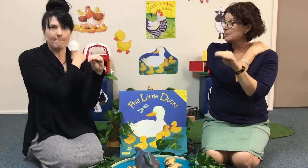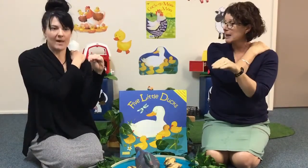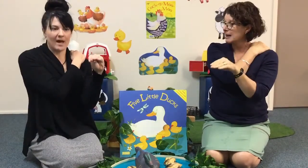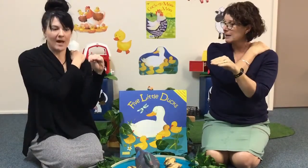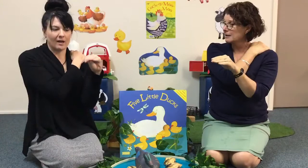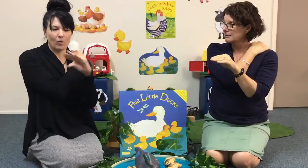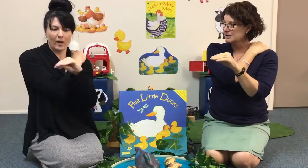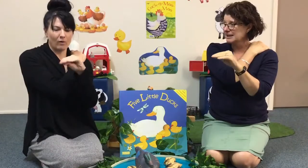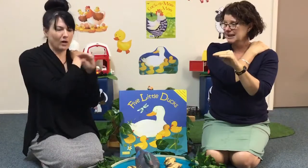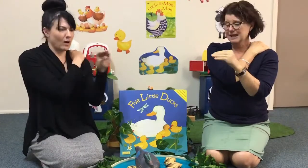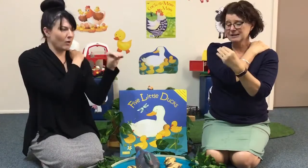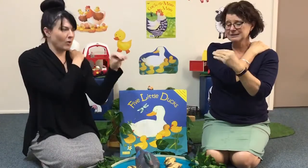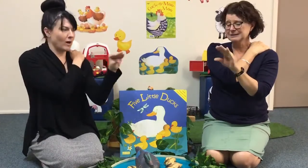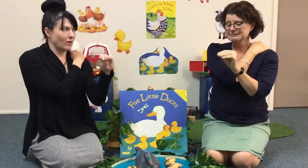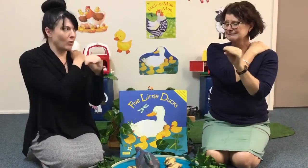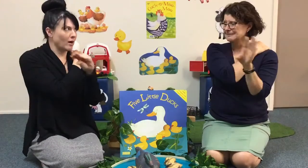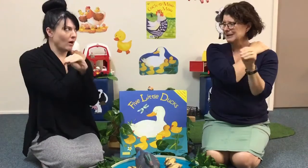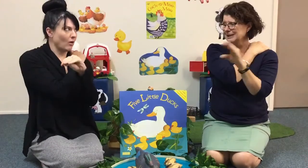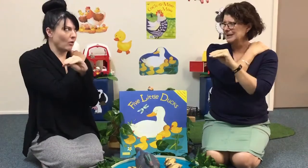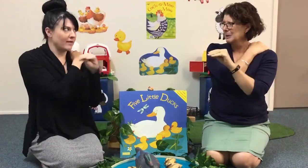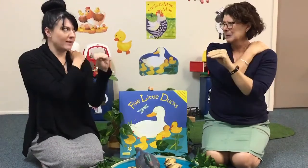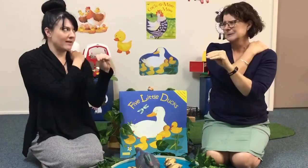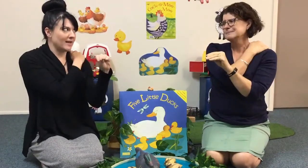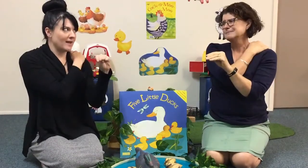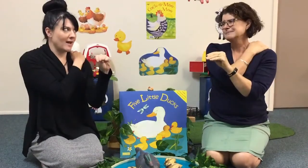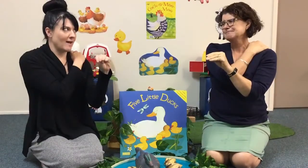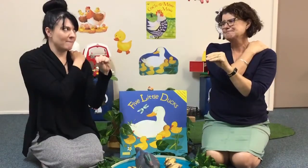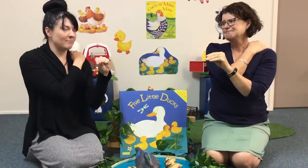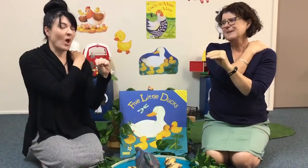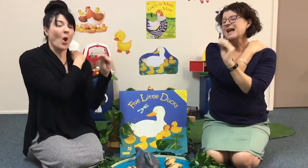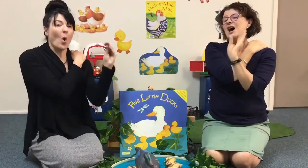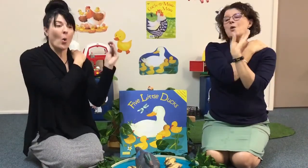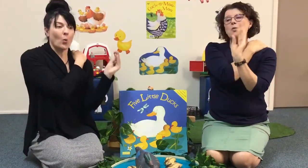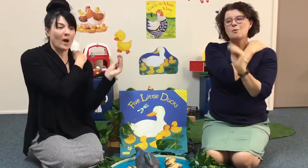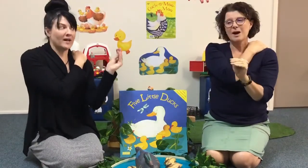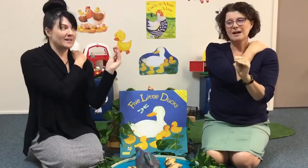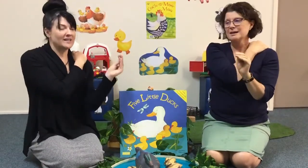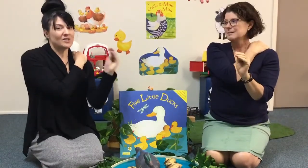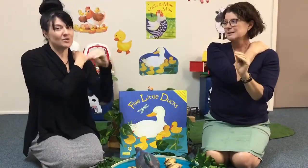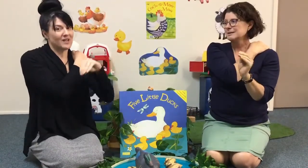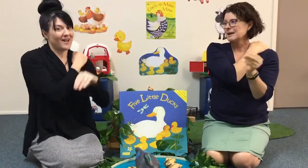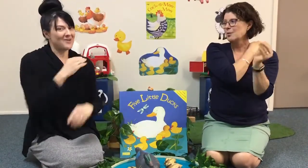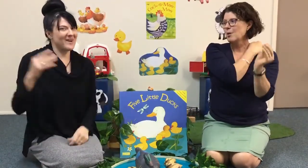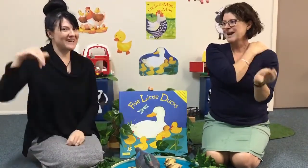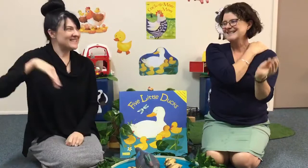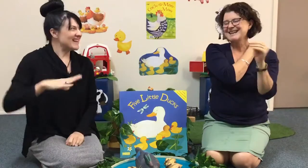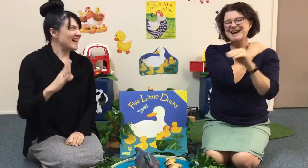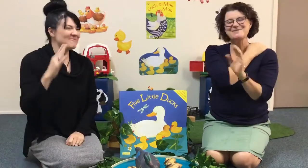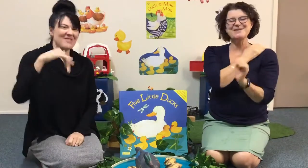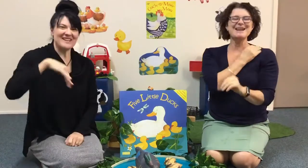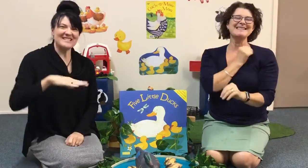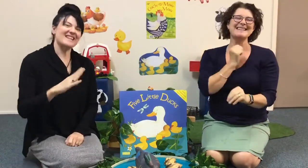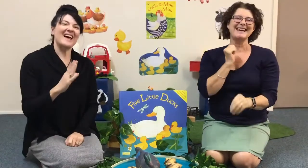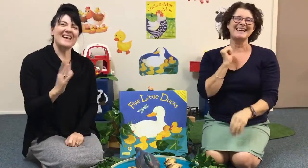back Quack, quack, quack, quack Oh, I think here they come One little duck went out one day